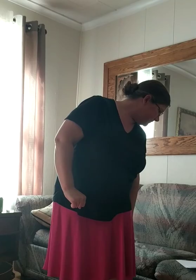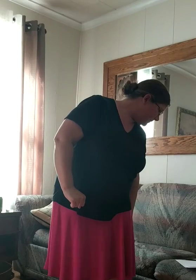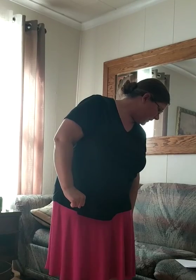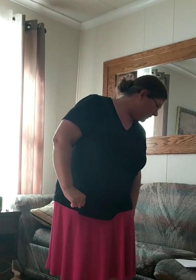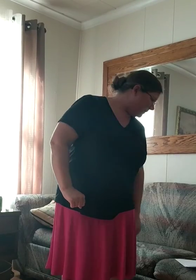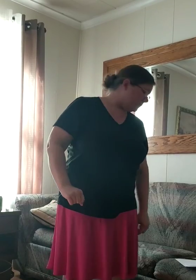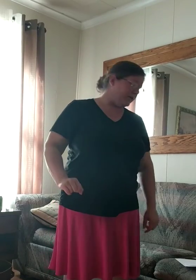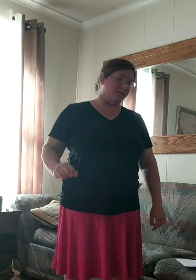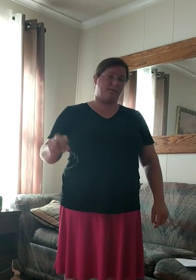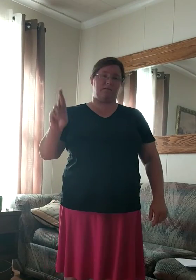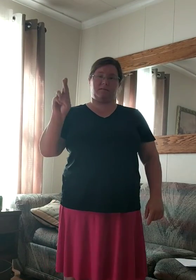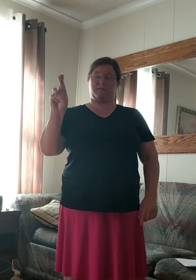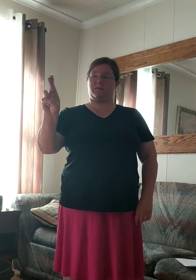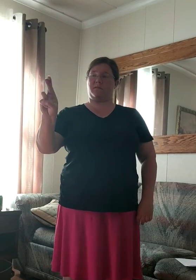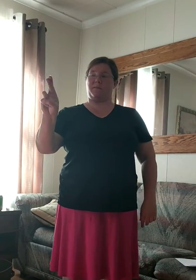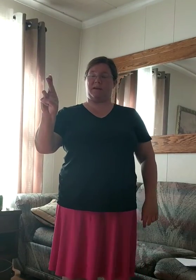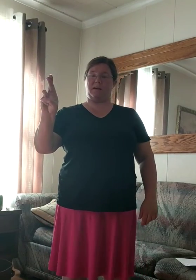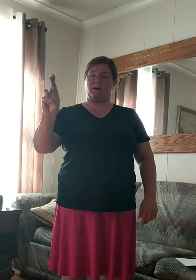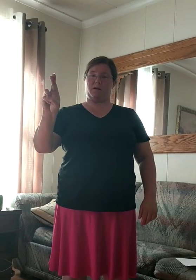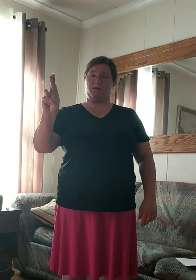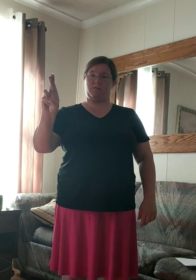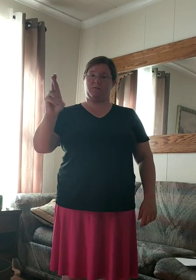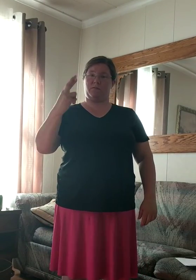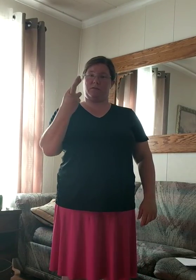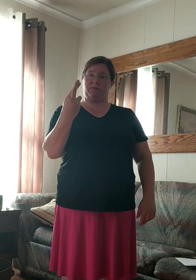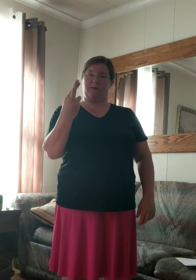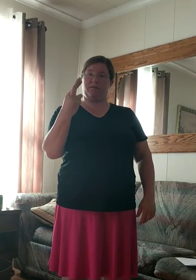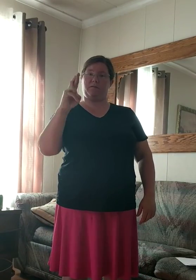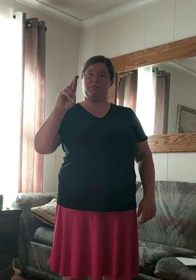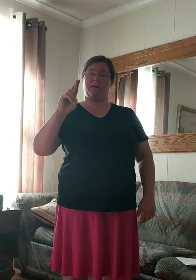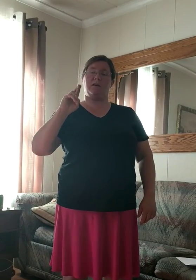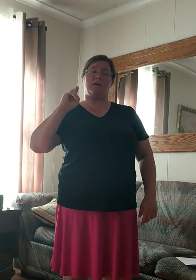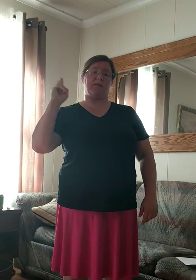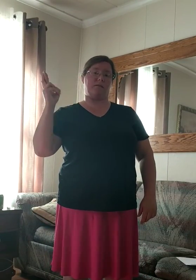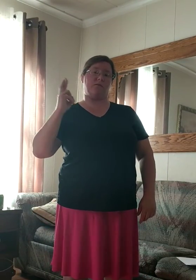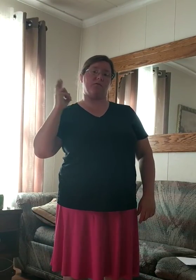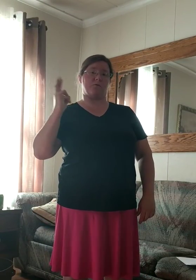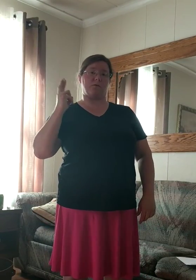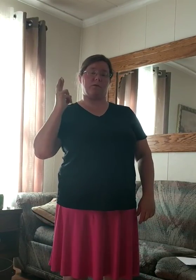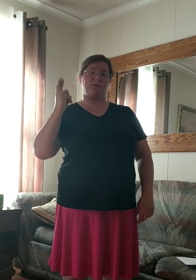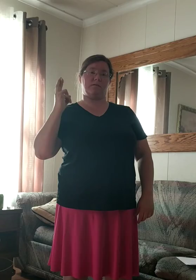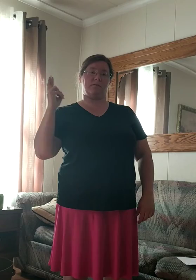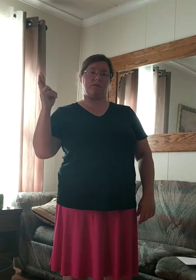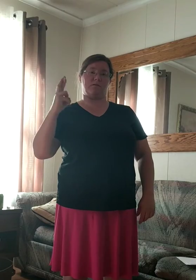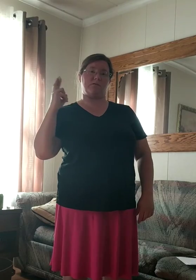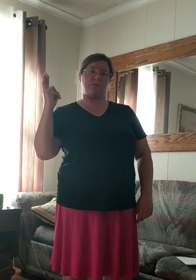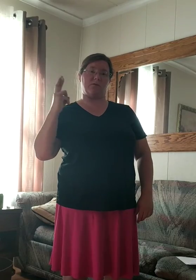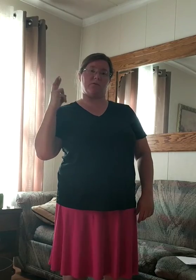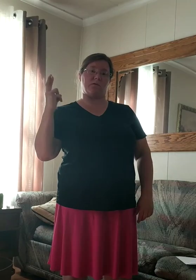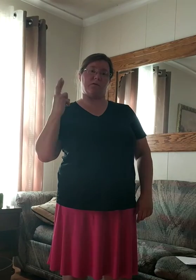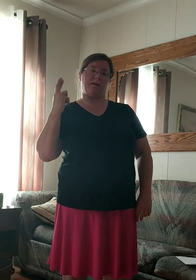And then reason, you make an R with your fingers, and then you just circle it, a small circle around.